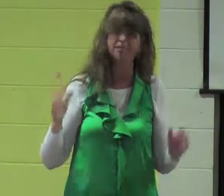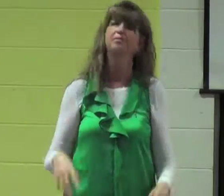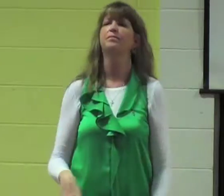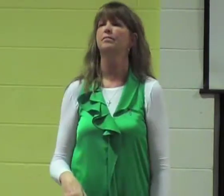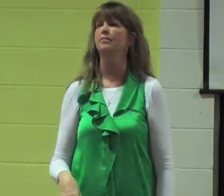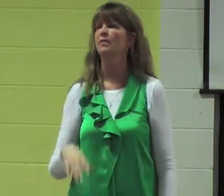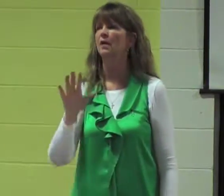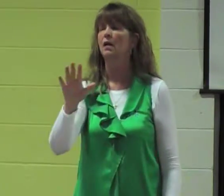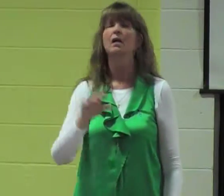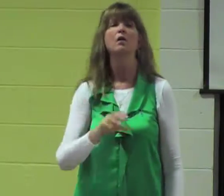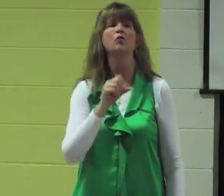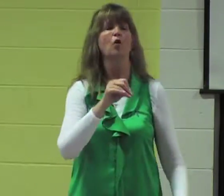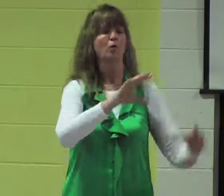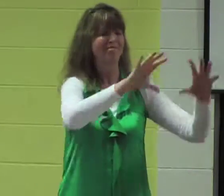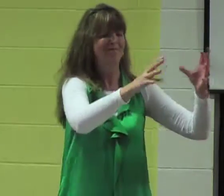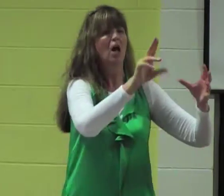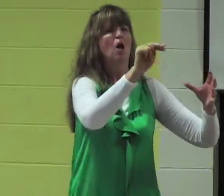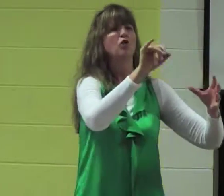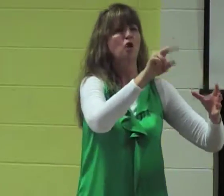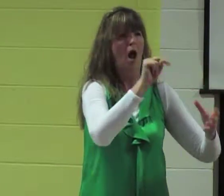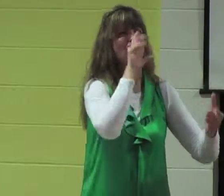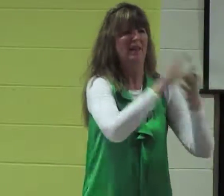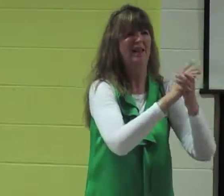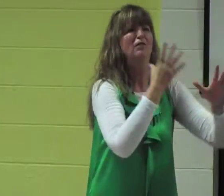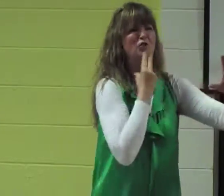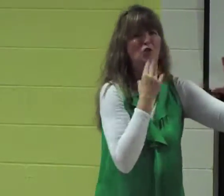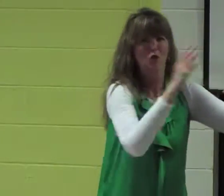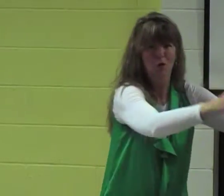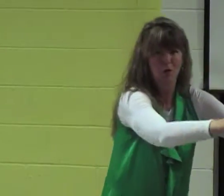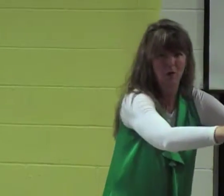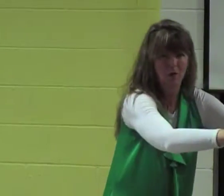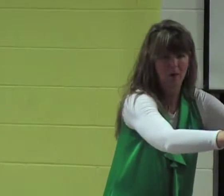don't know one of those. So non-believing Jews,